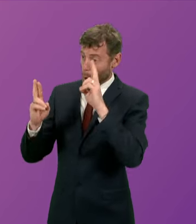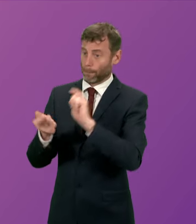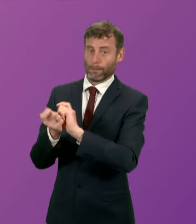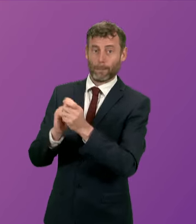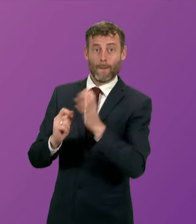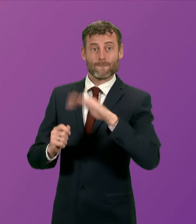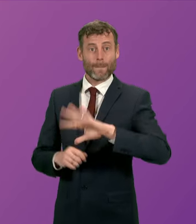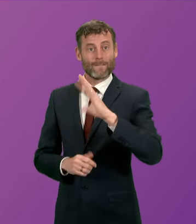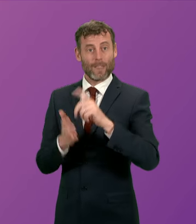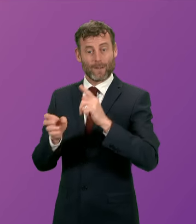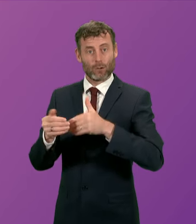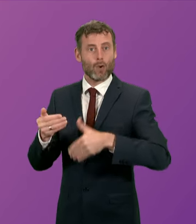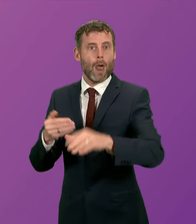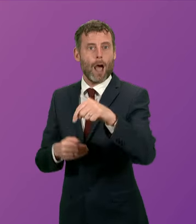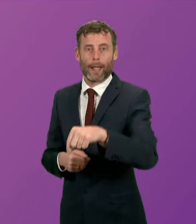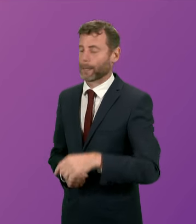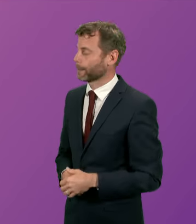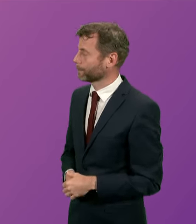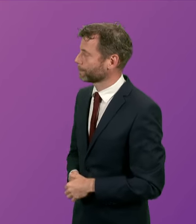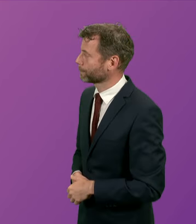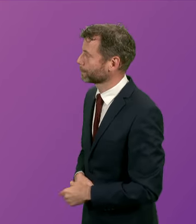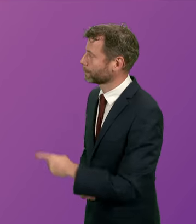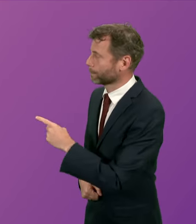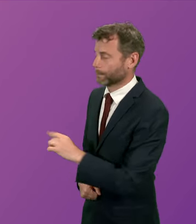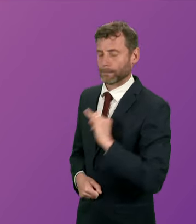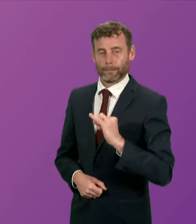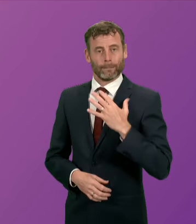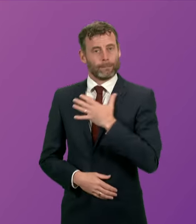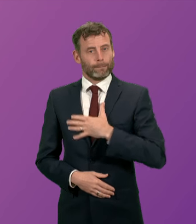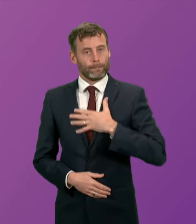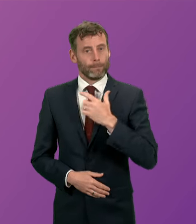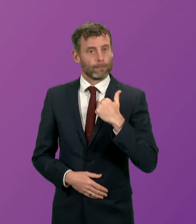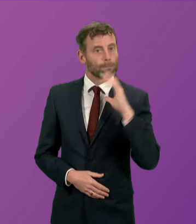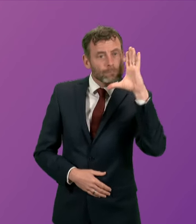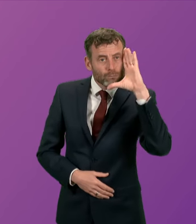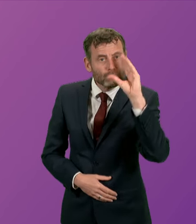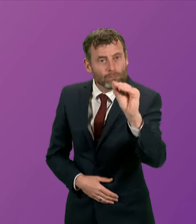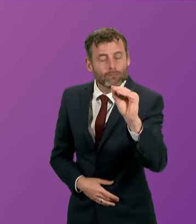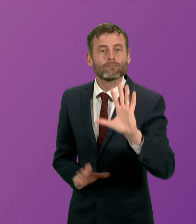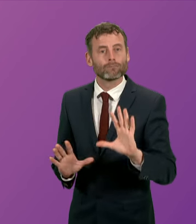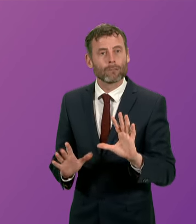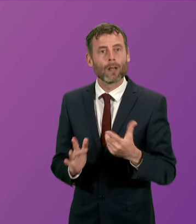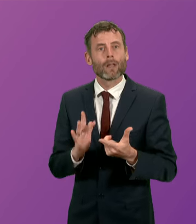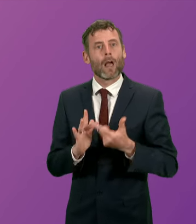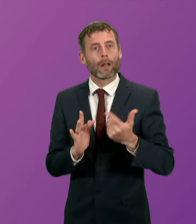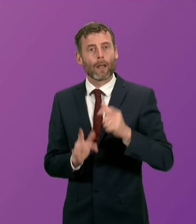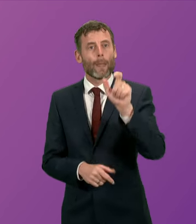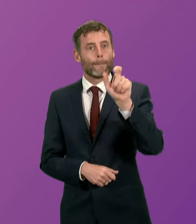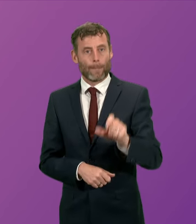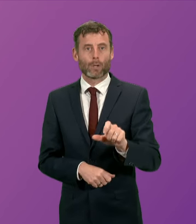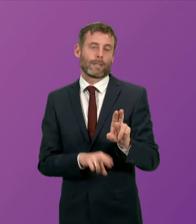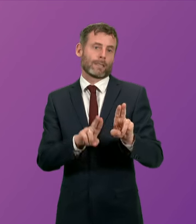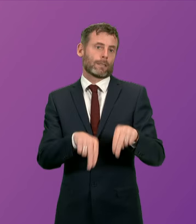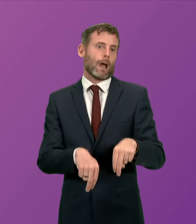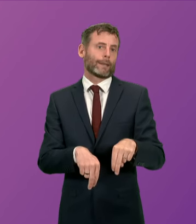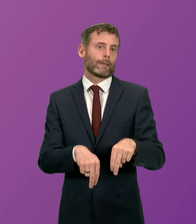Ewing the President of the it's with great sadness that I must report that another person has lost her life